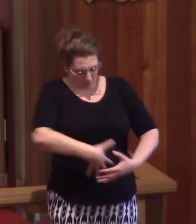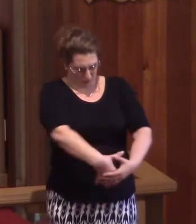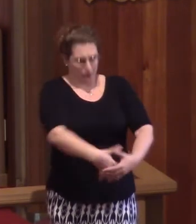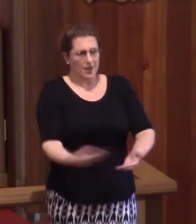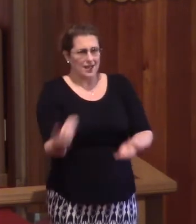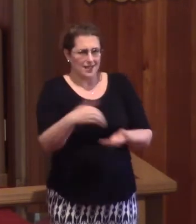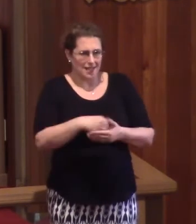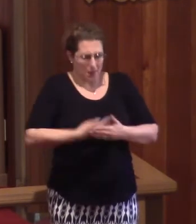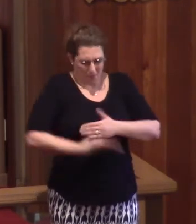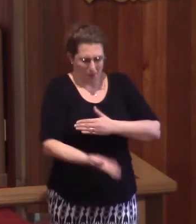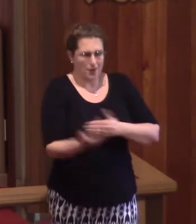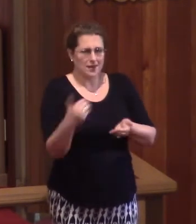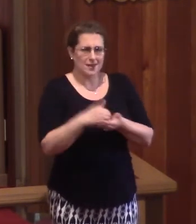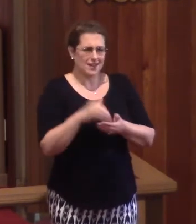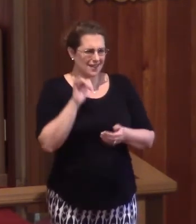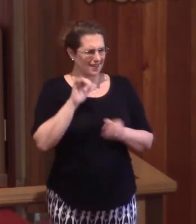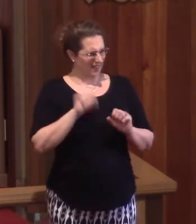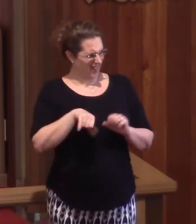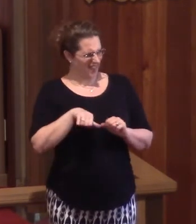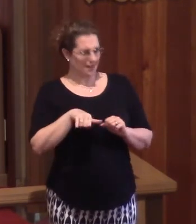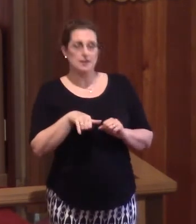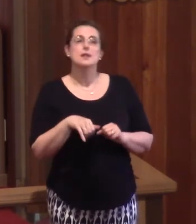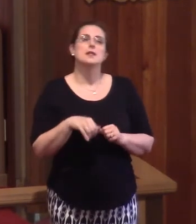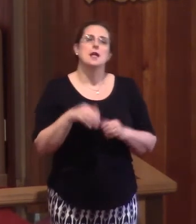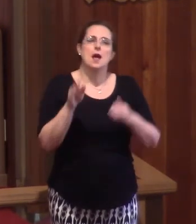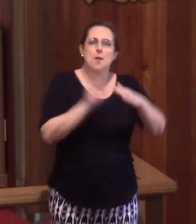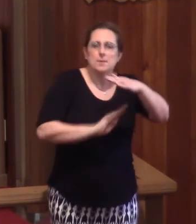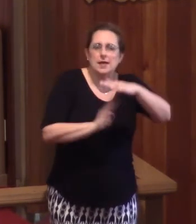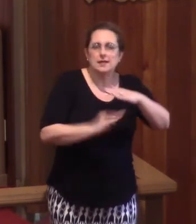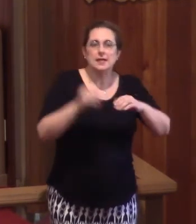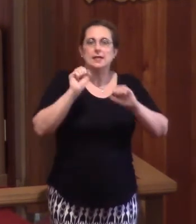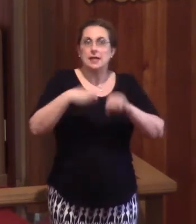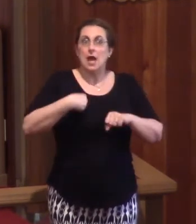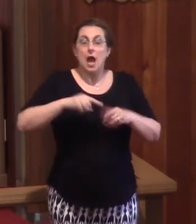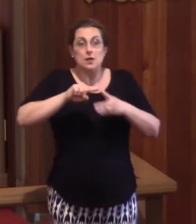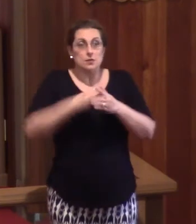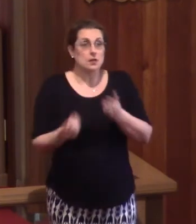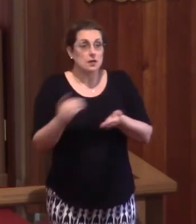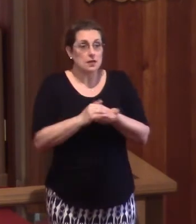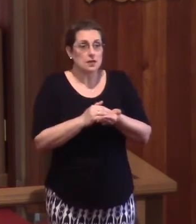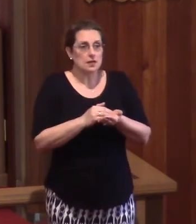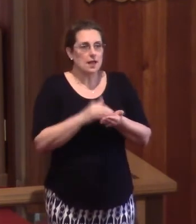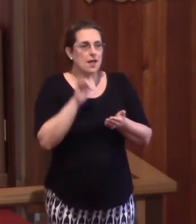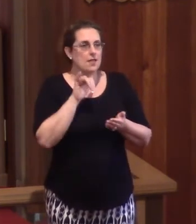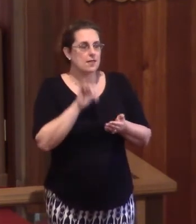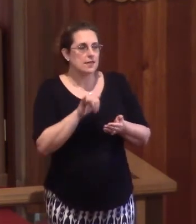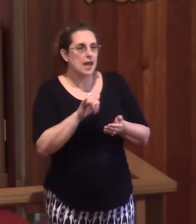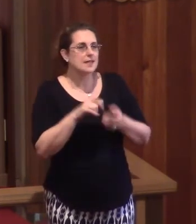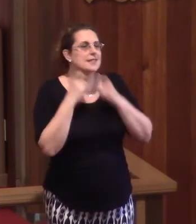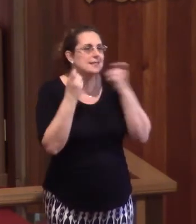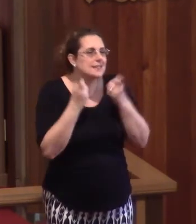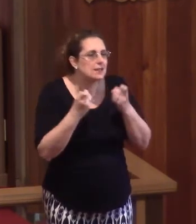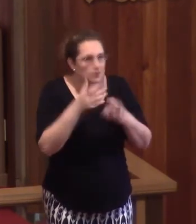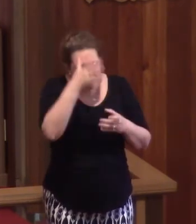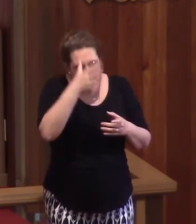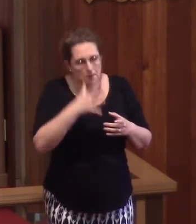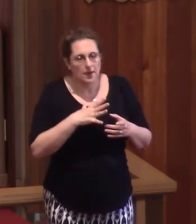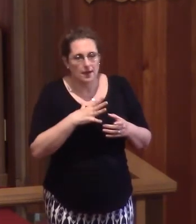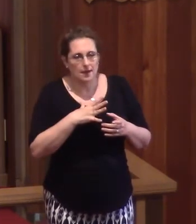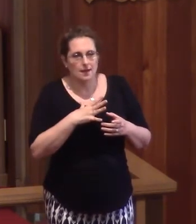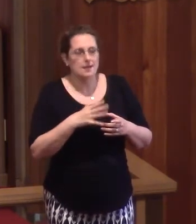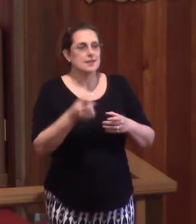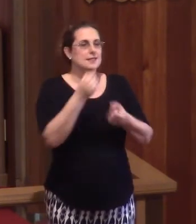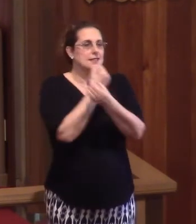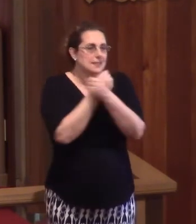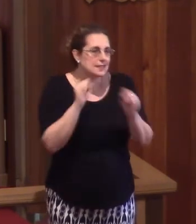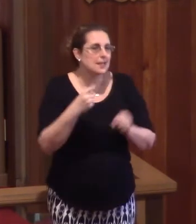and be born? Basically, can I start again? That's the reaction of sinful man. To be